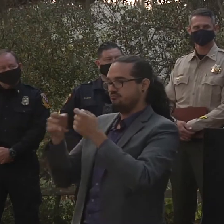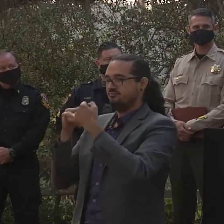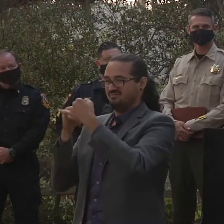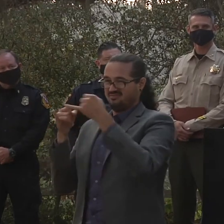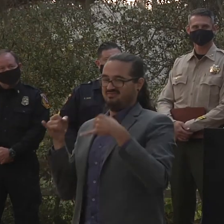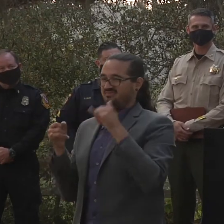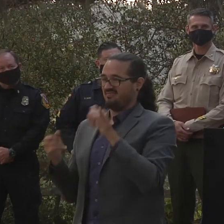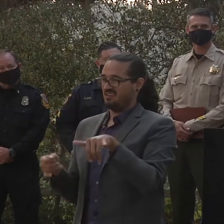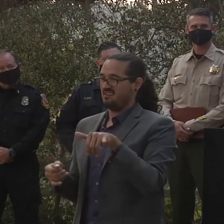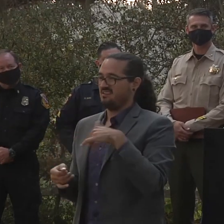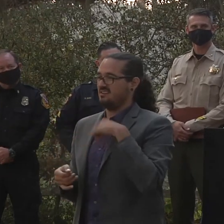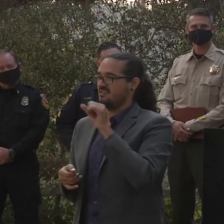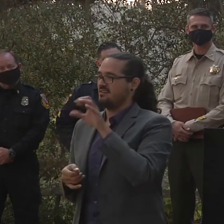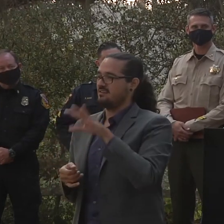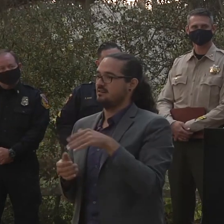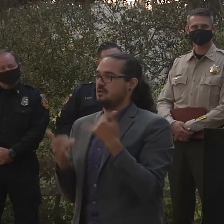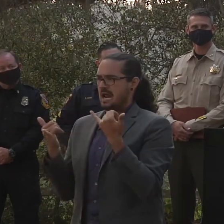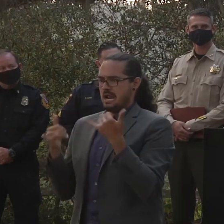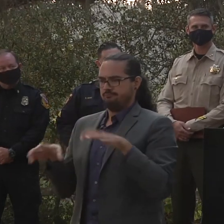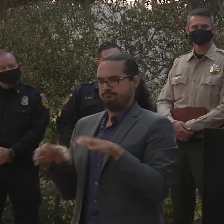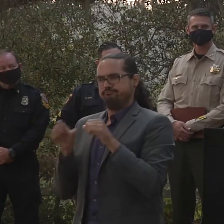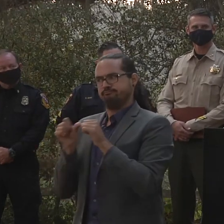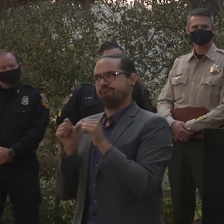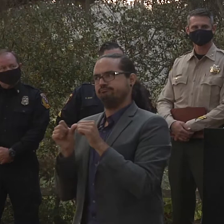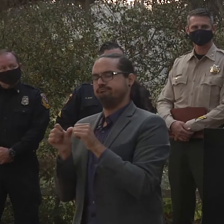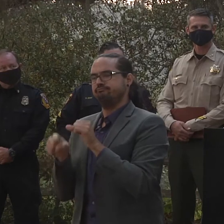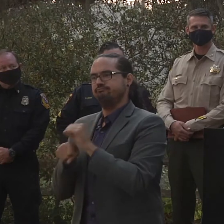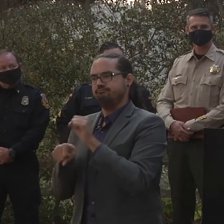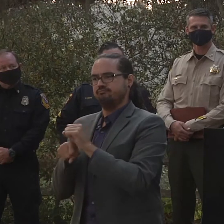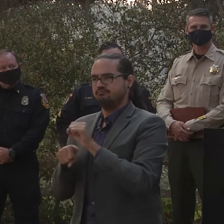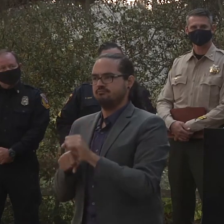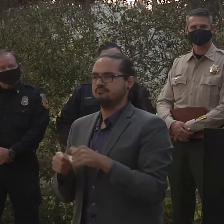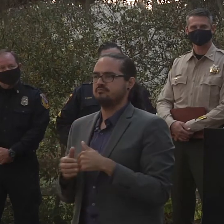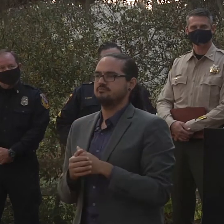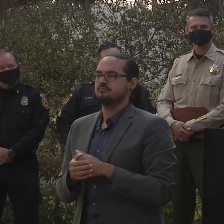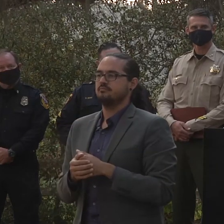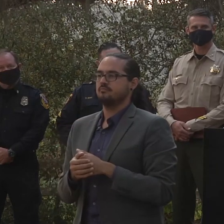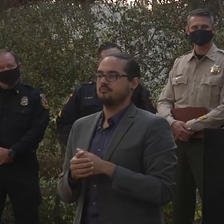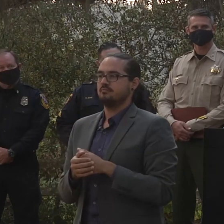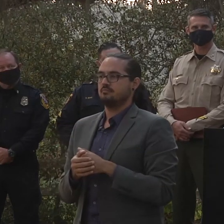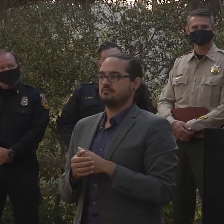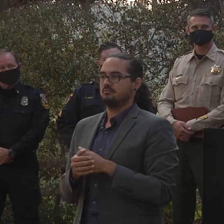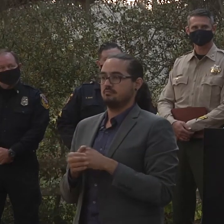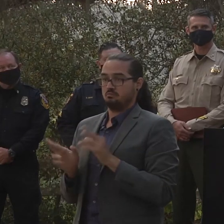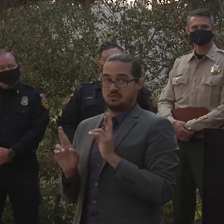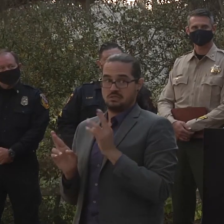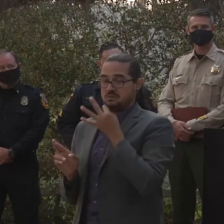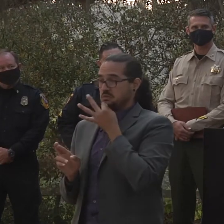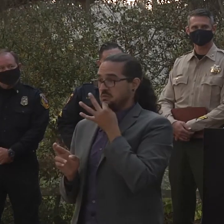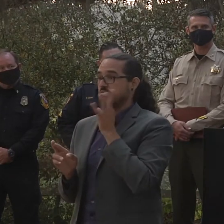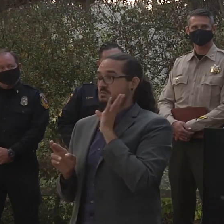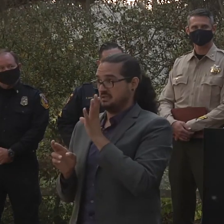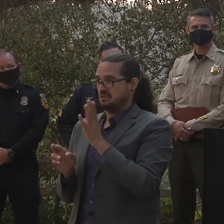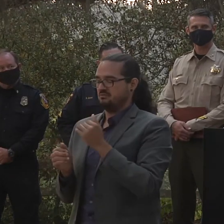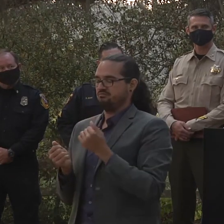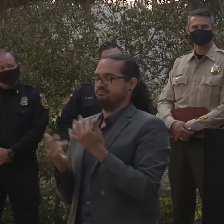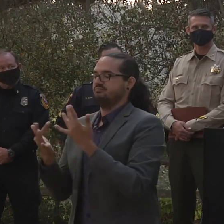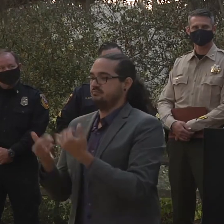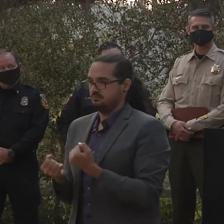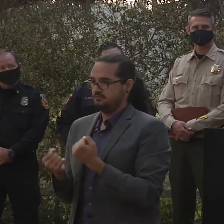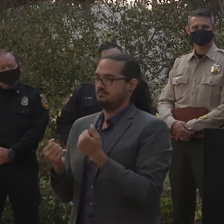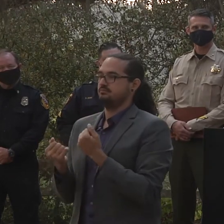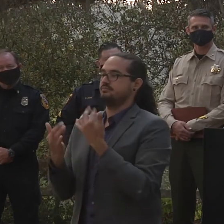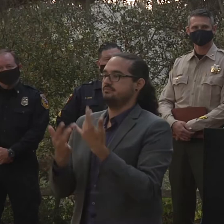that line we're making preparations to do a small burn operation uh we anticipate that the condition should be right around